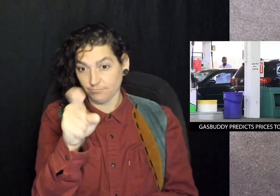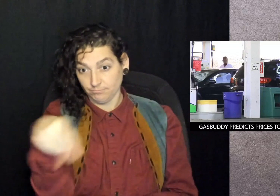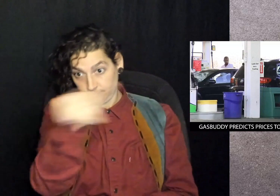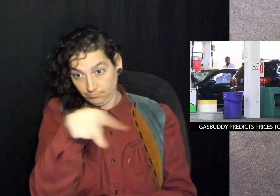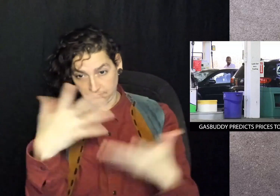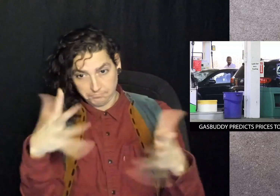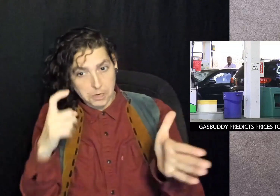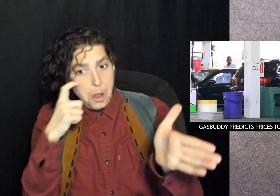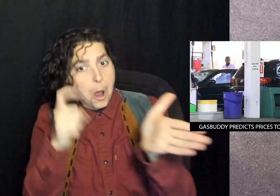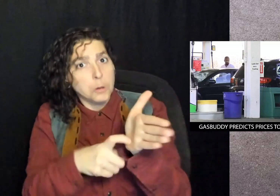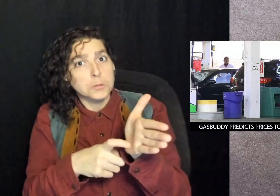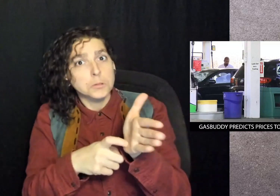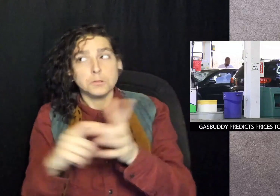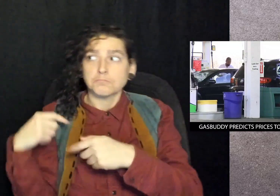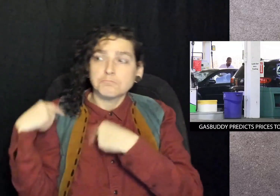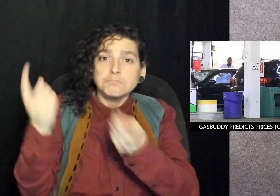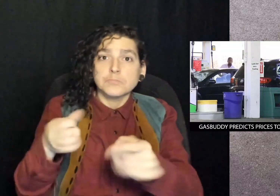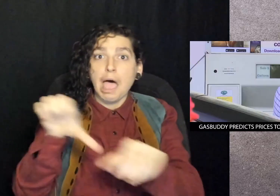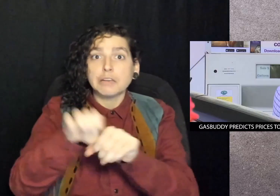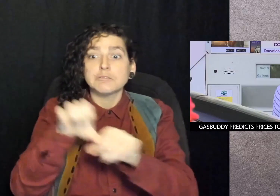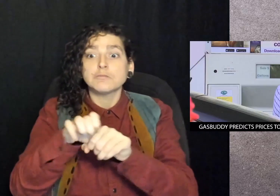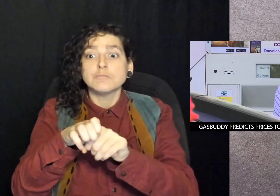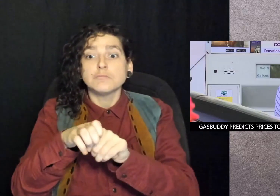And have you noticed gas is getting cheaper?